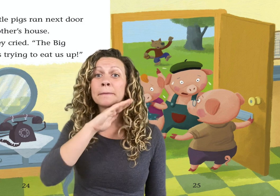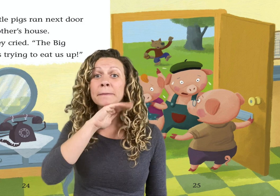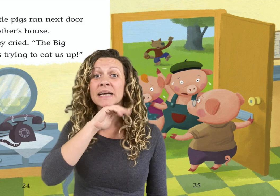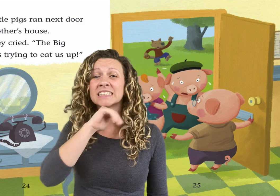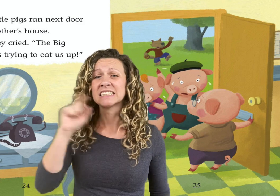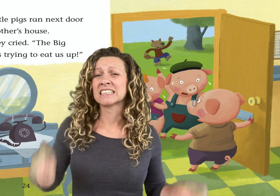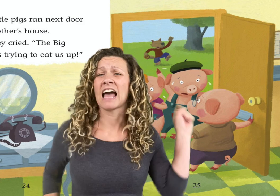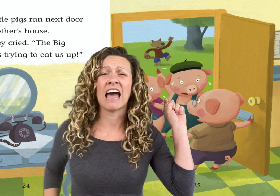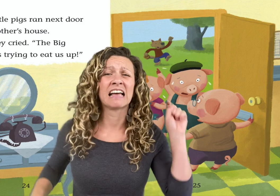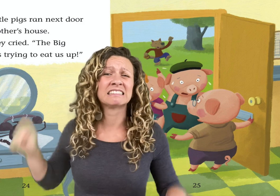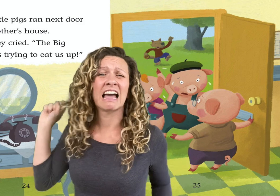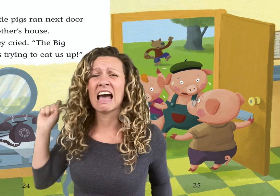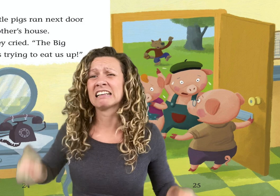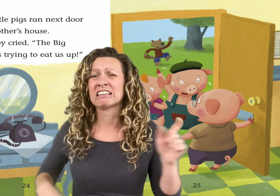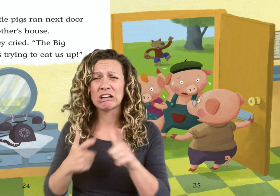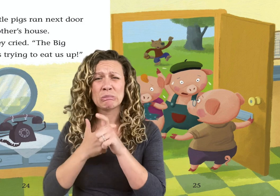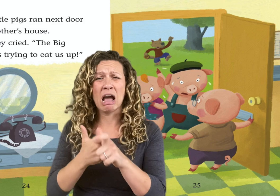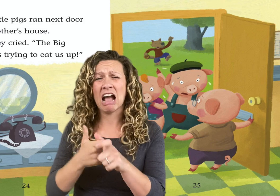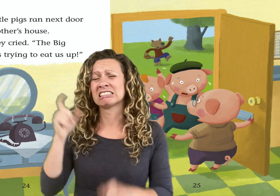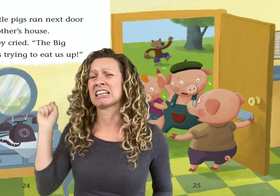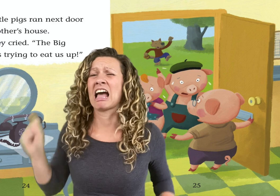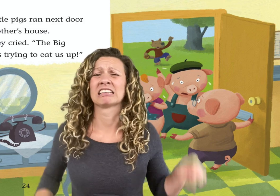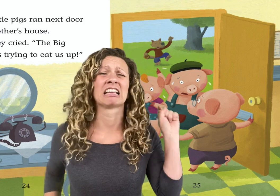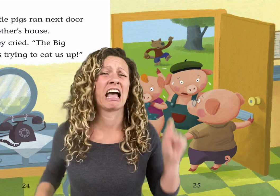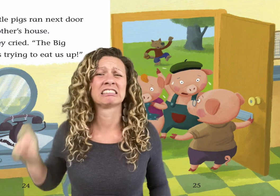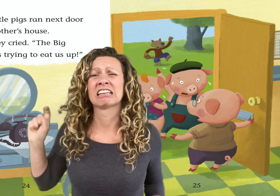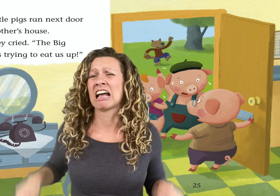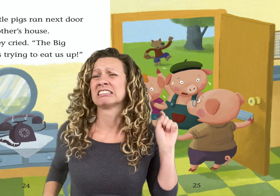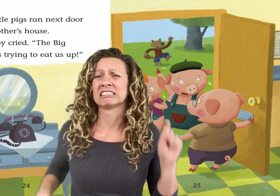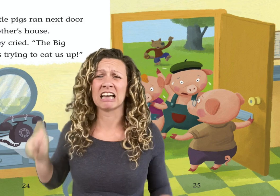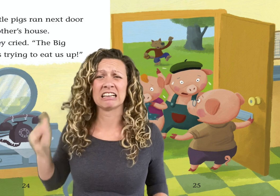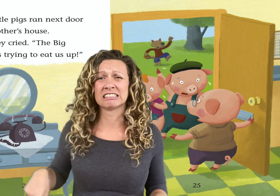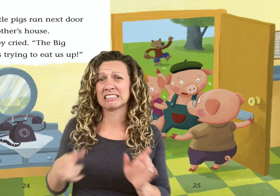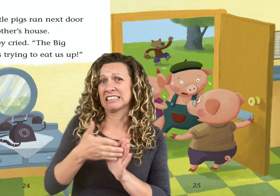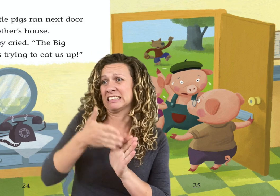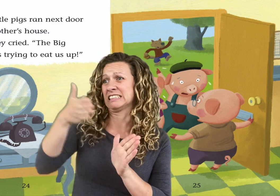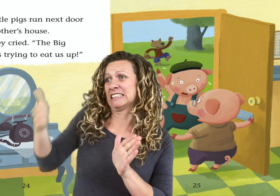The two little pigs ran next door to their brother's house.